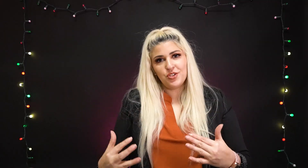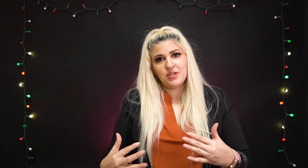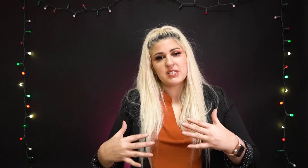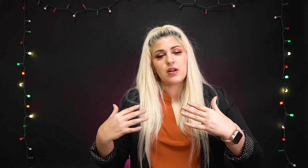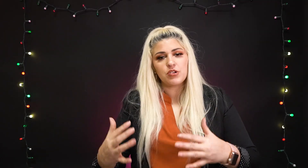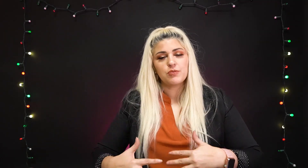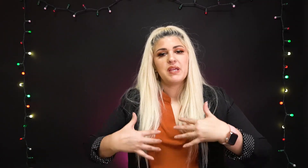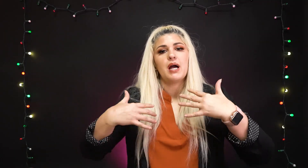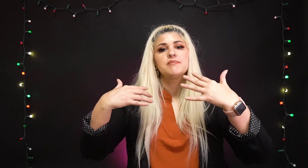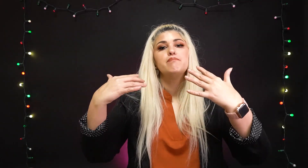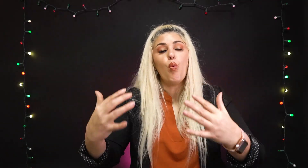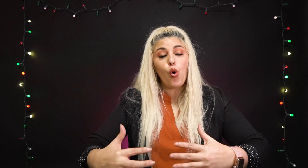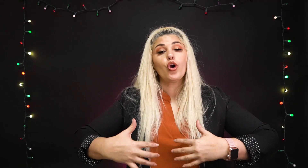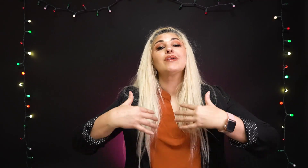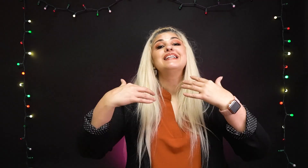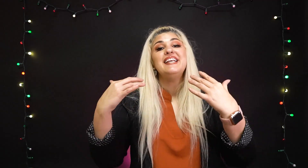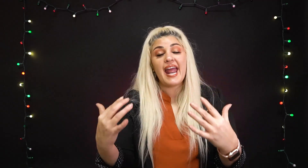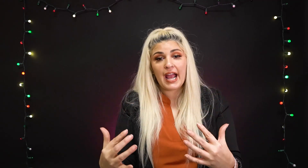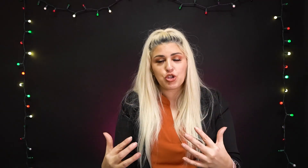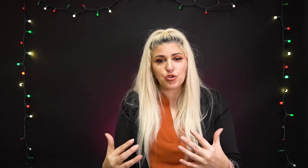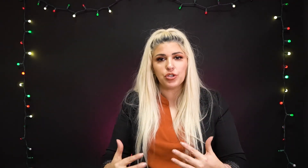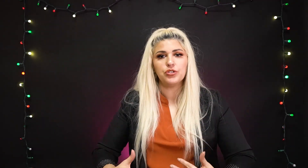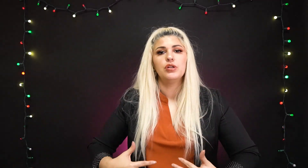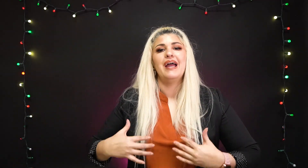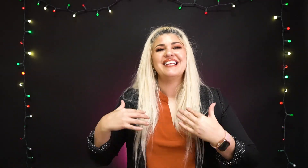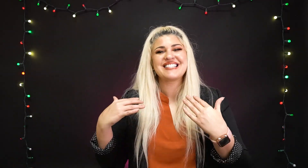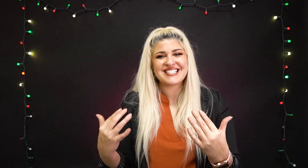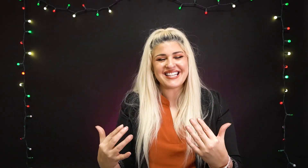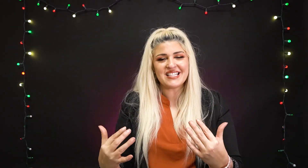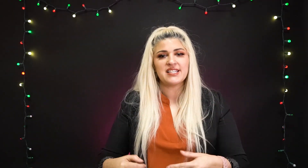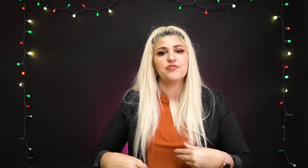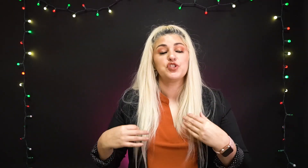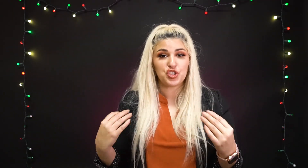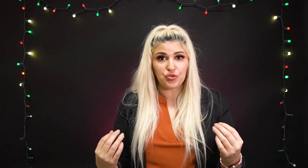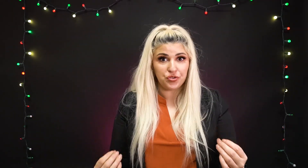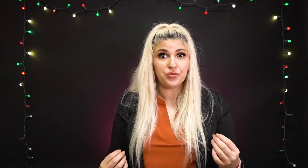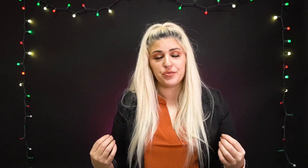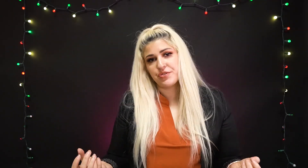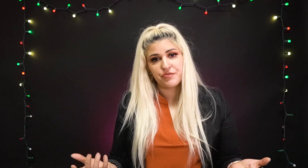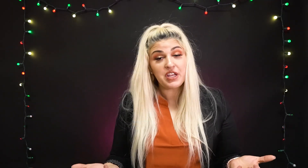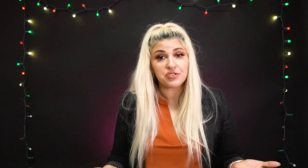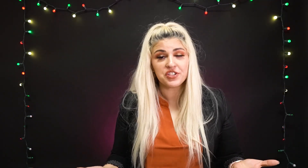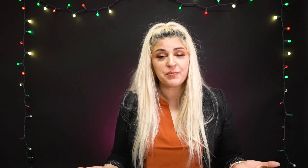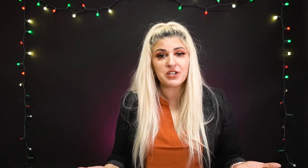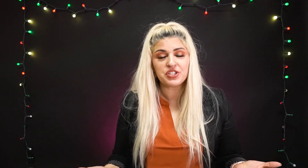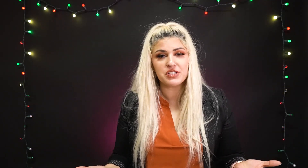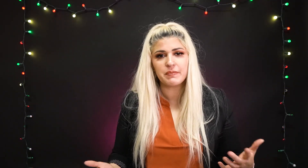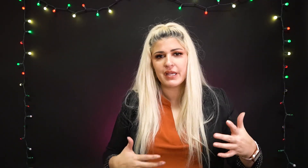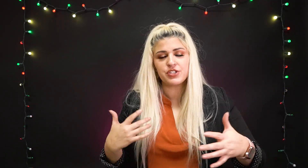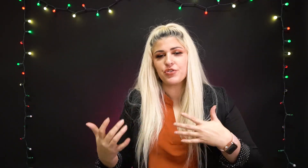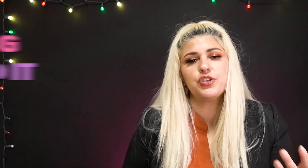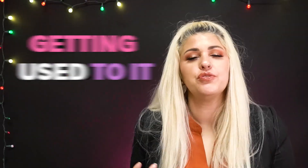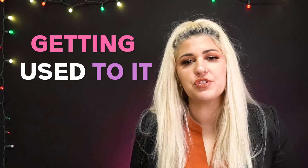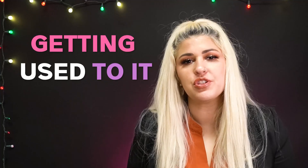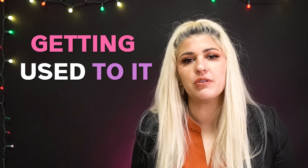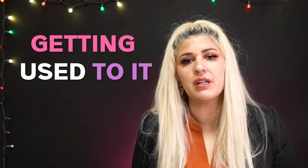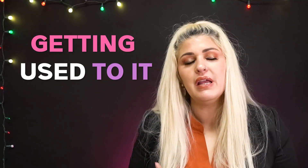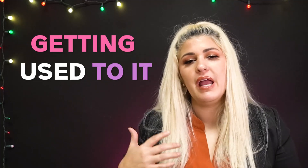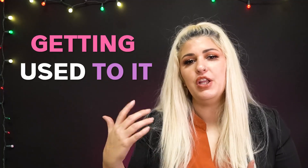do this it also becomes more natural and instinctive to use facial expressions because you're used to it and